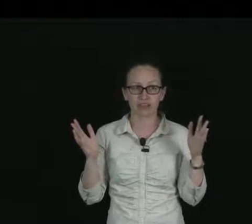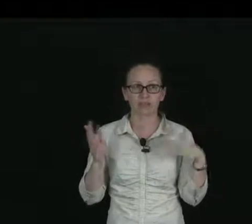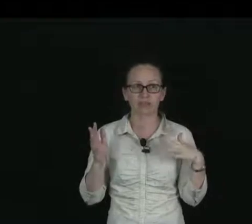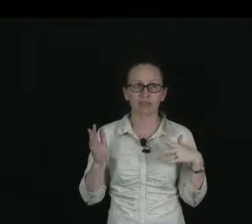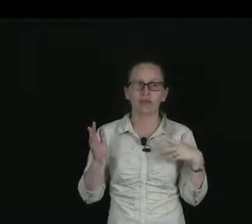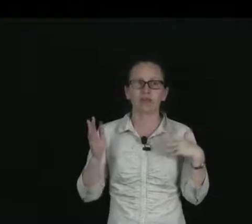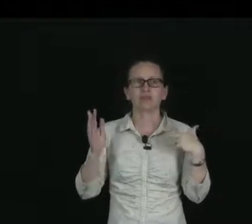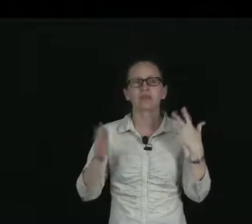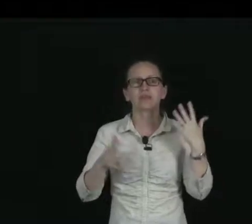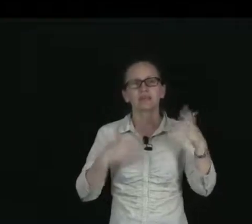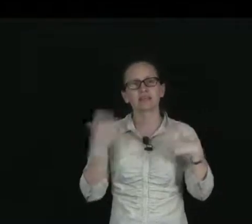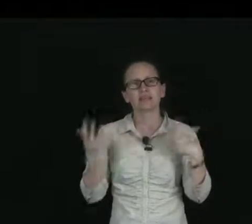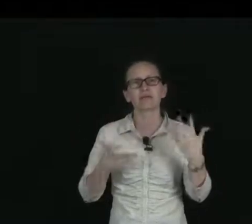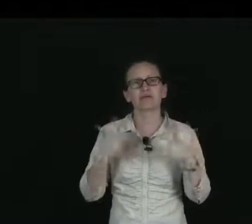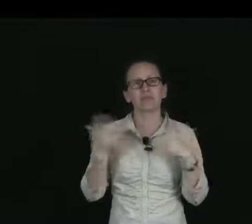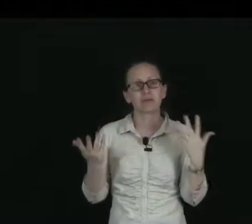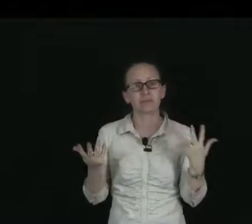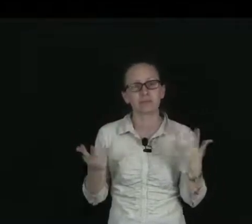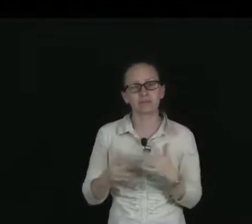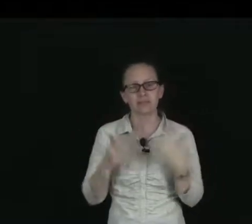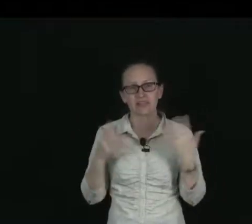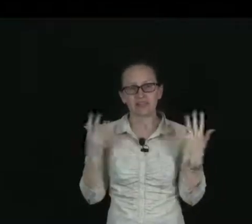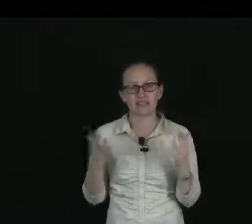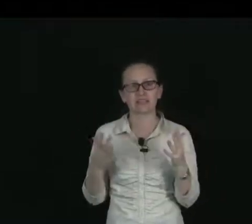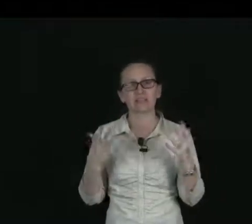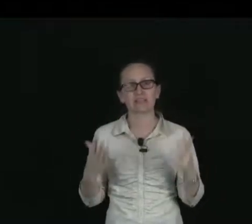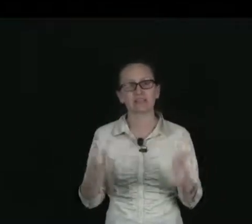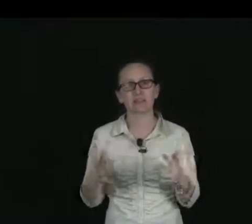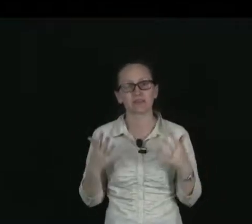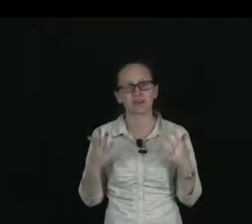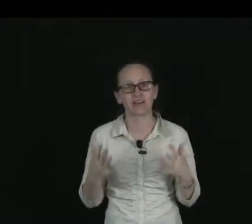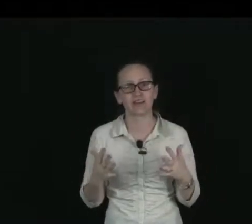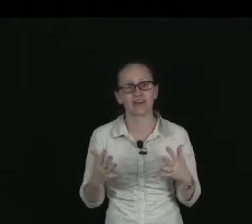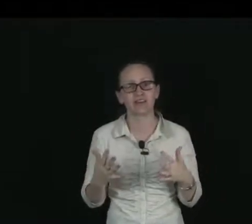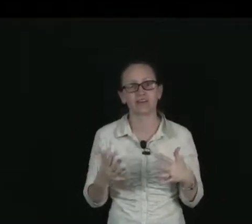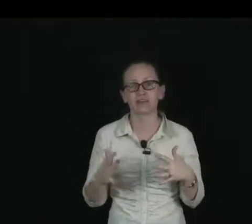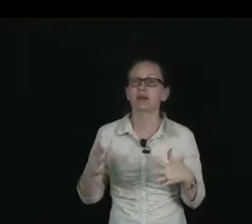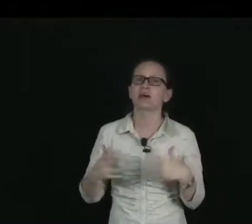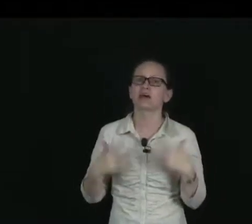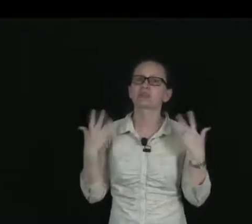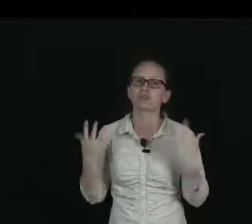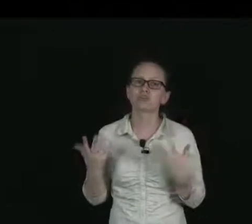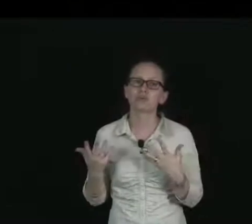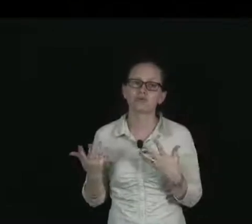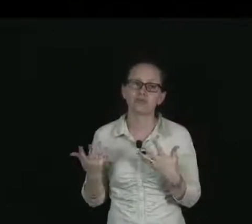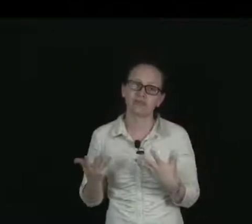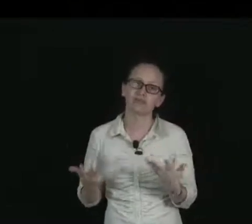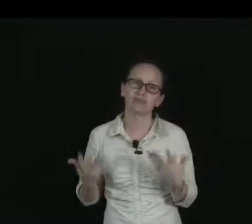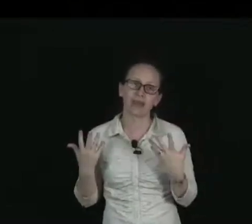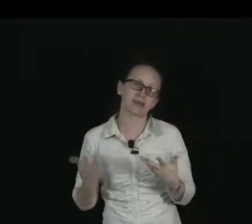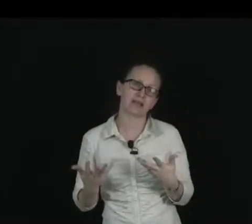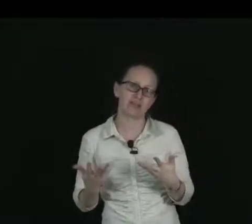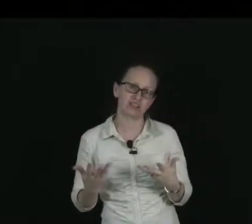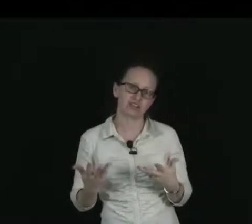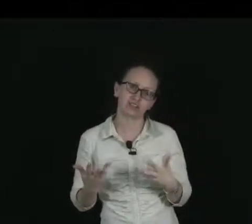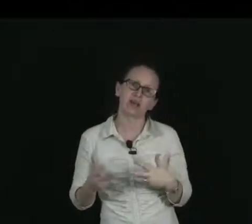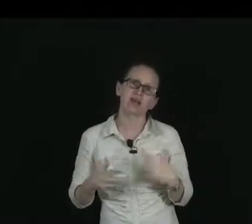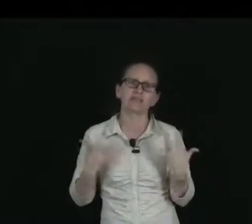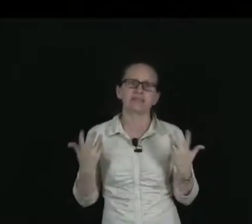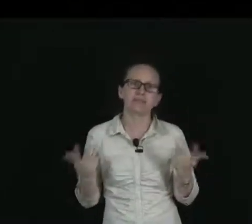These different properties mean that these different types of radiation are suitable for different applications. So it's